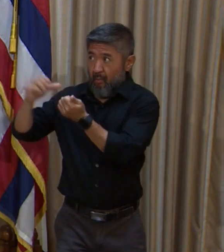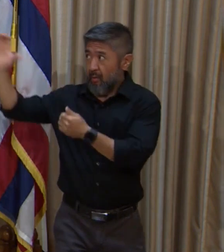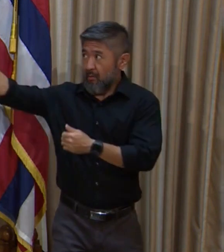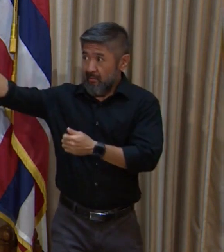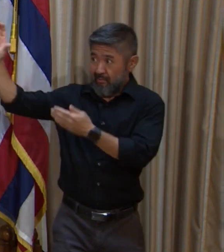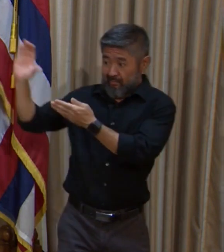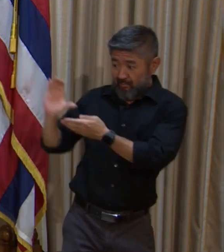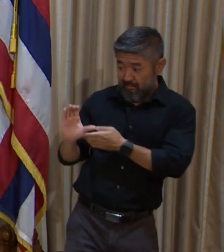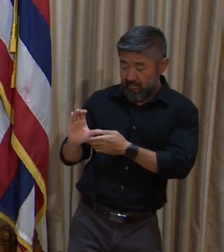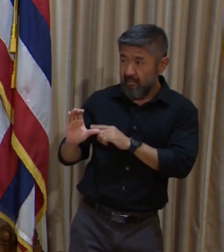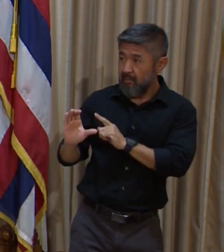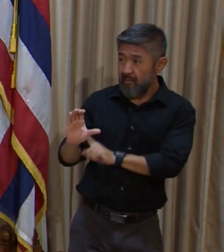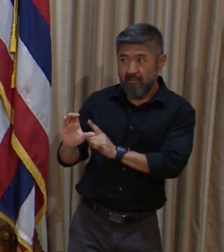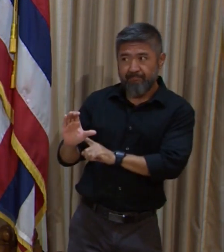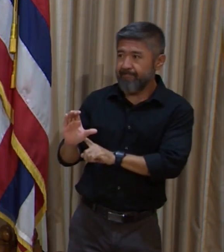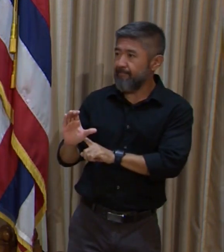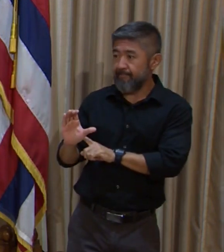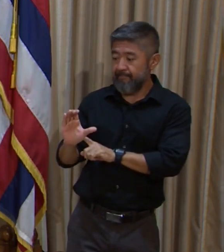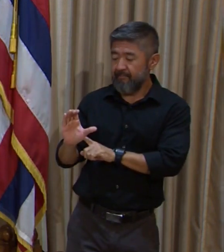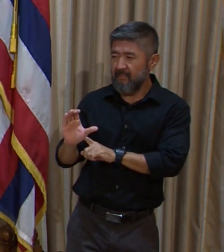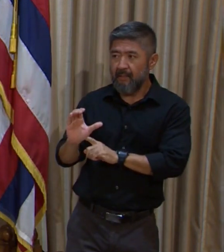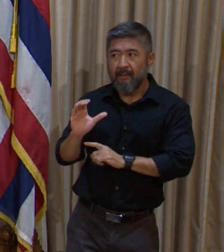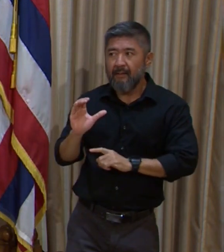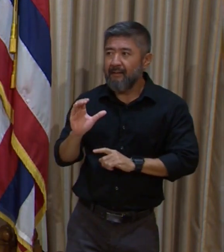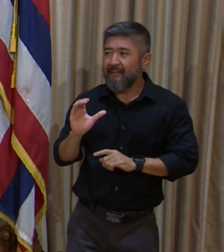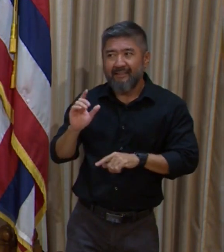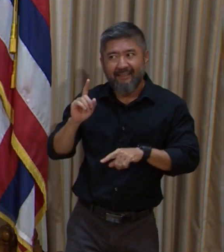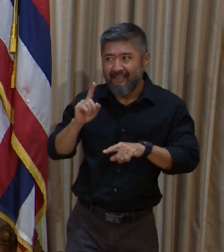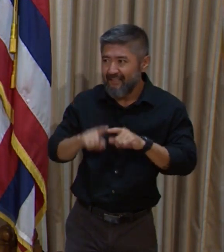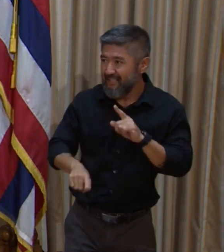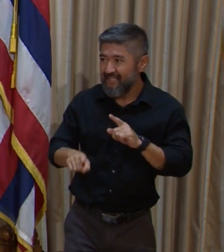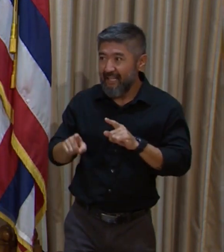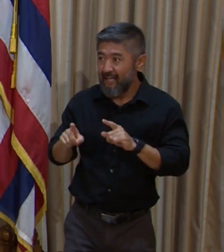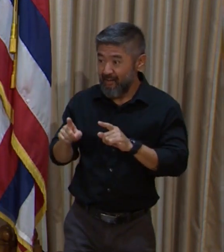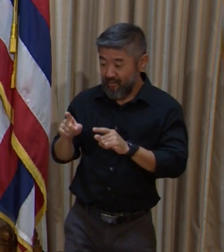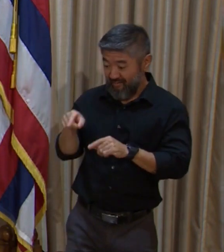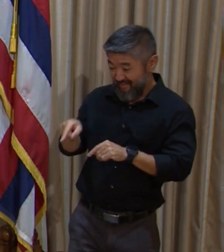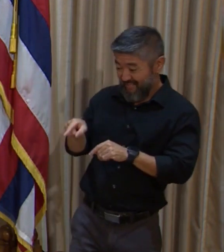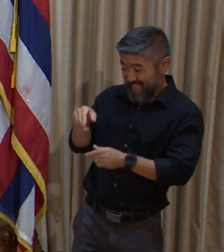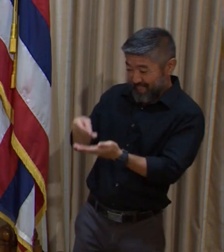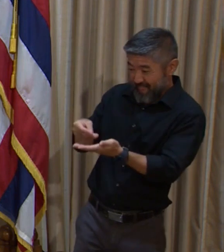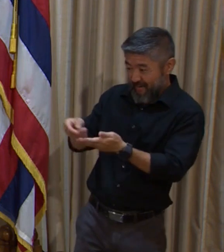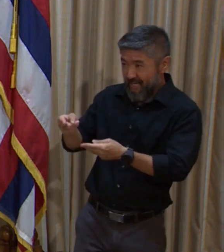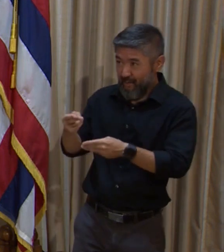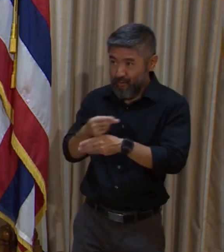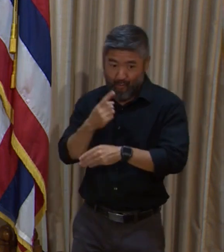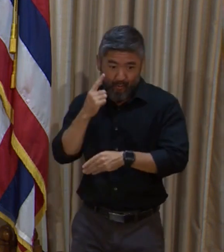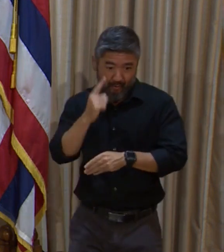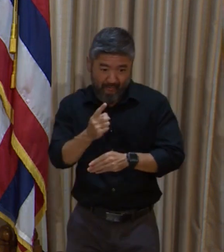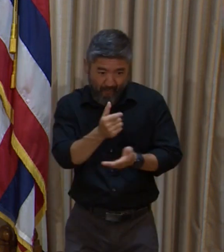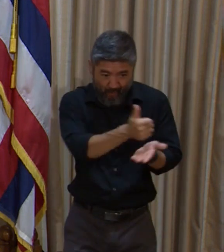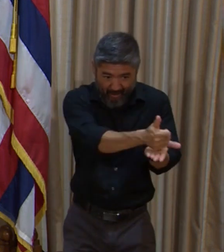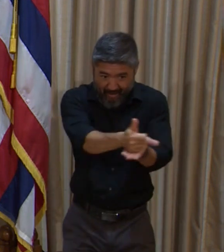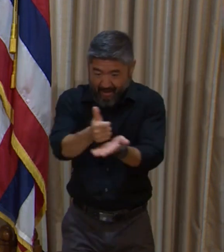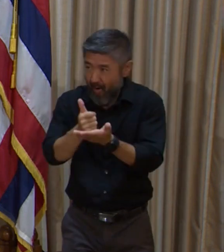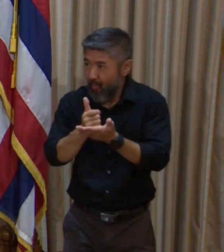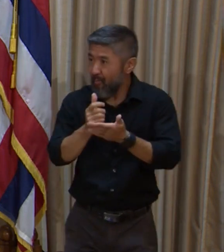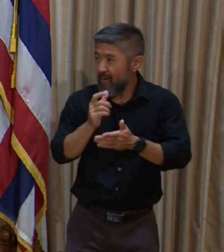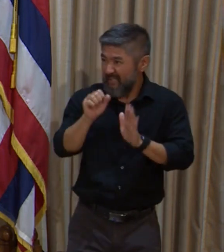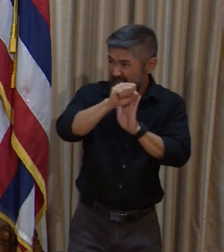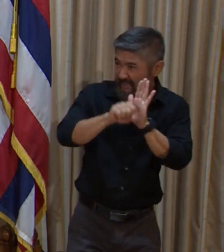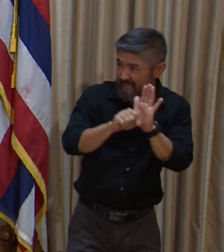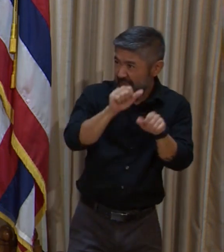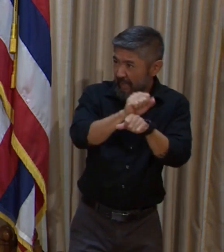none of that can be used at all to help offset as far as salaries and be able to